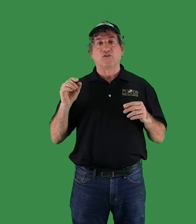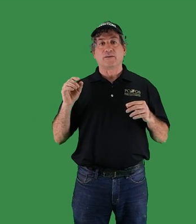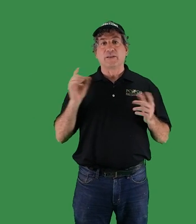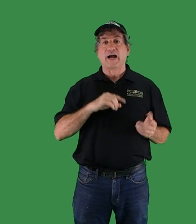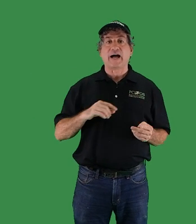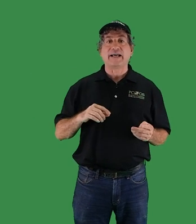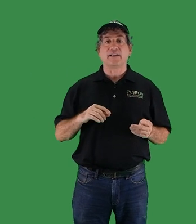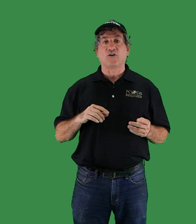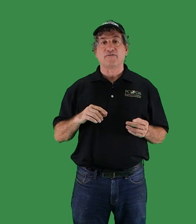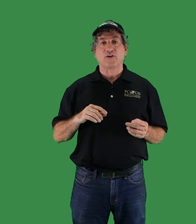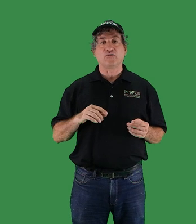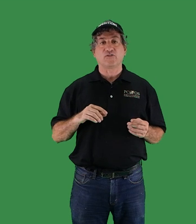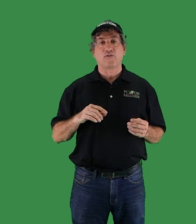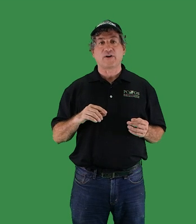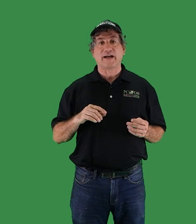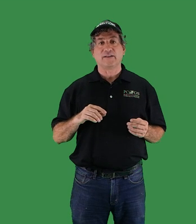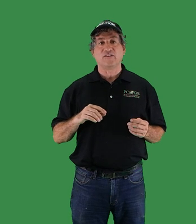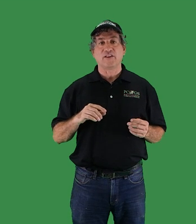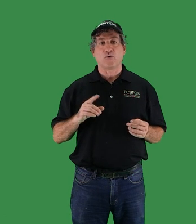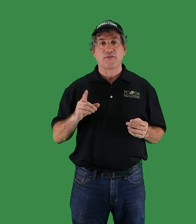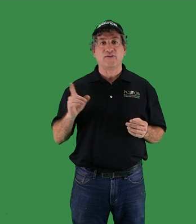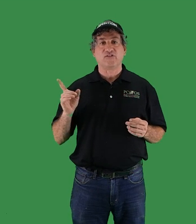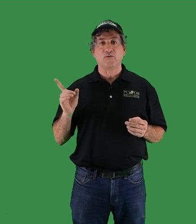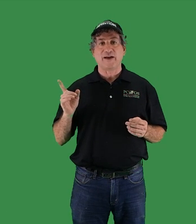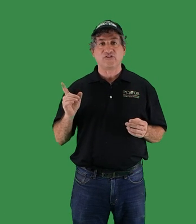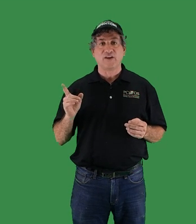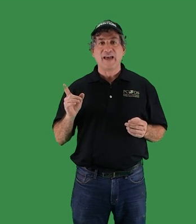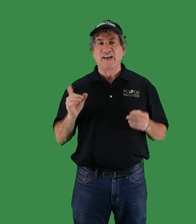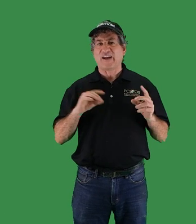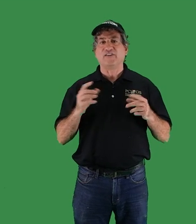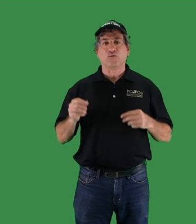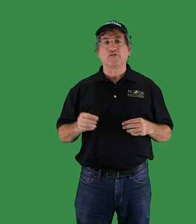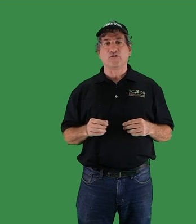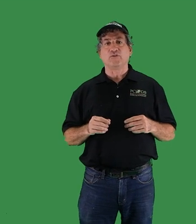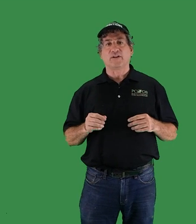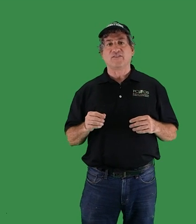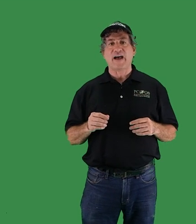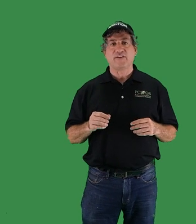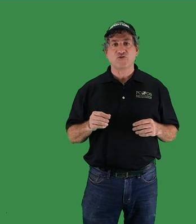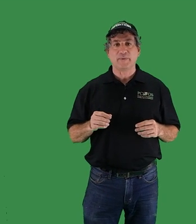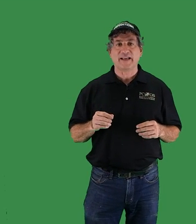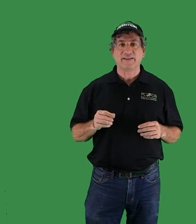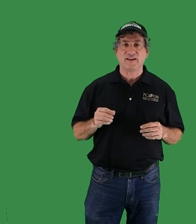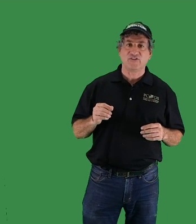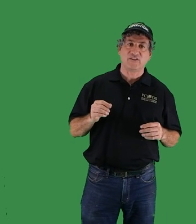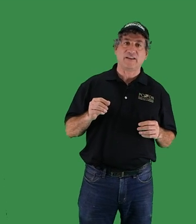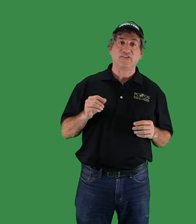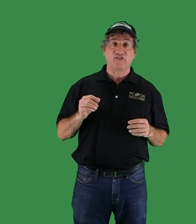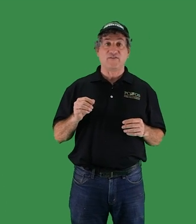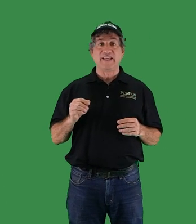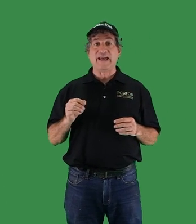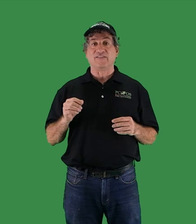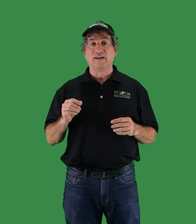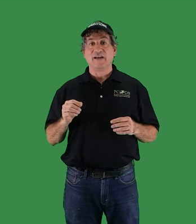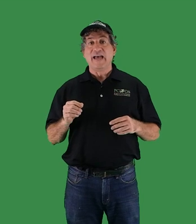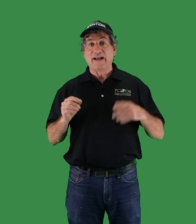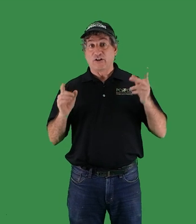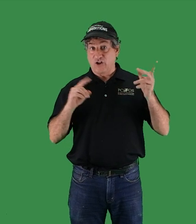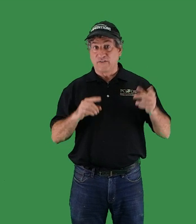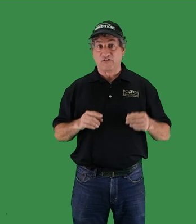on Block Island off the coast of Rhode Island in the Northeast U.S. as a high school student on a diving trip in 1978, and on an office